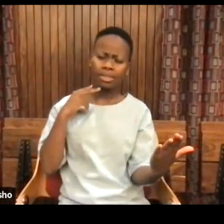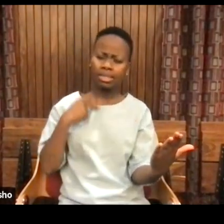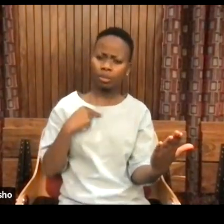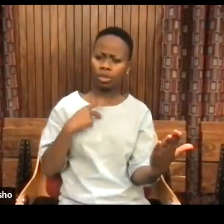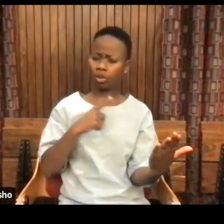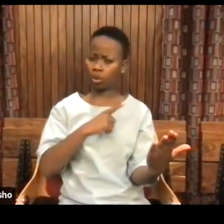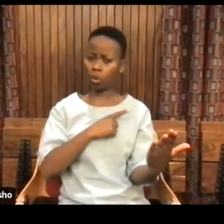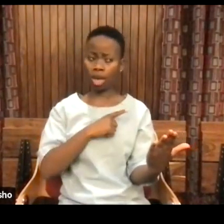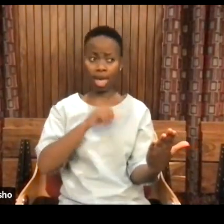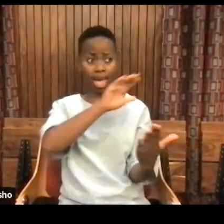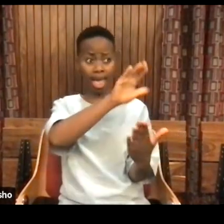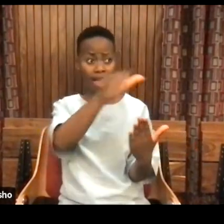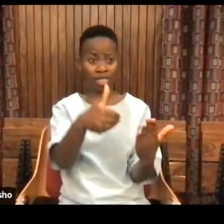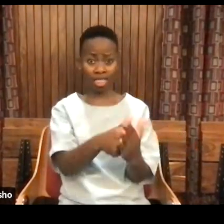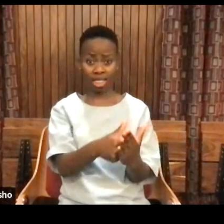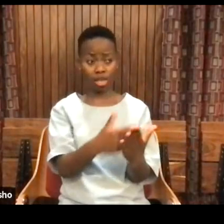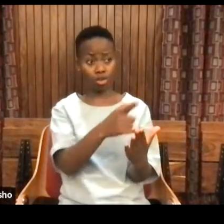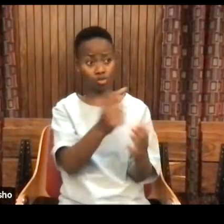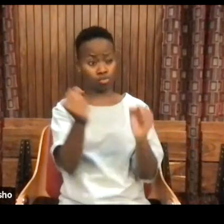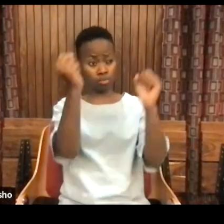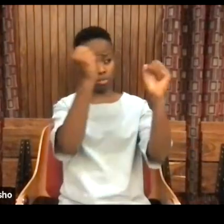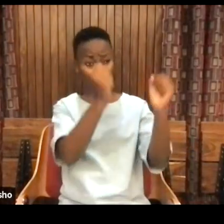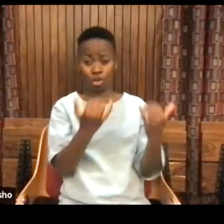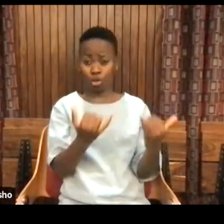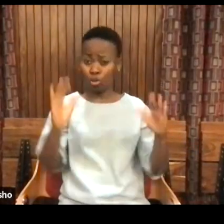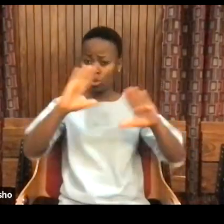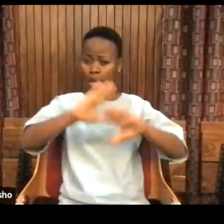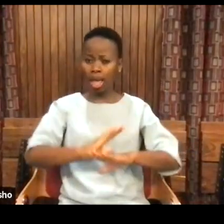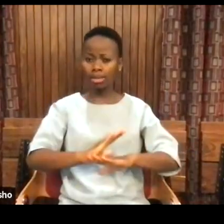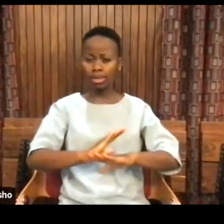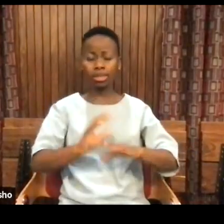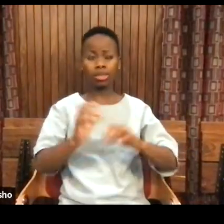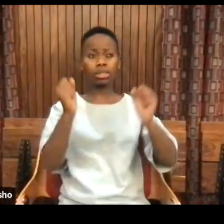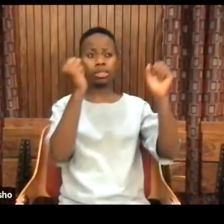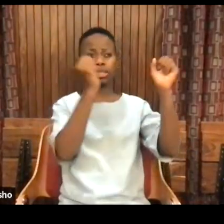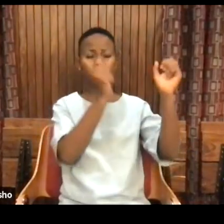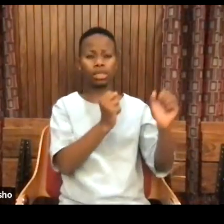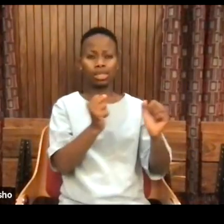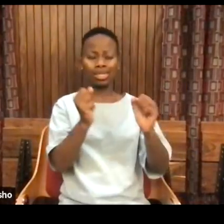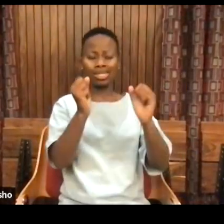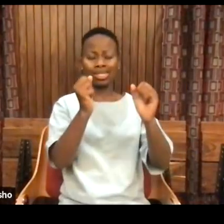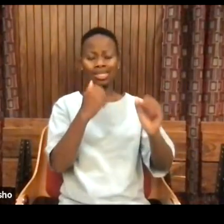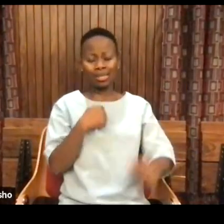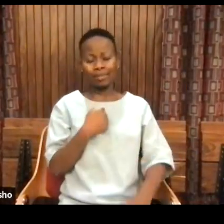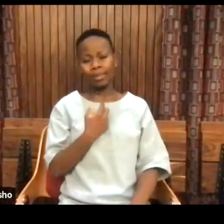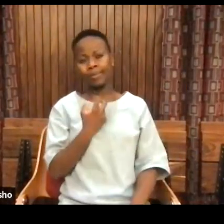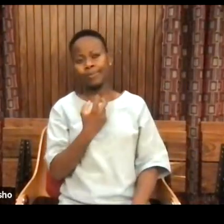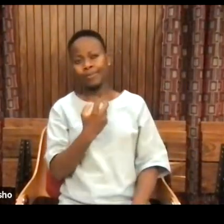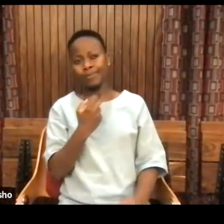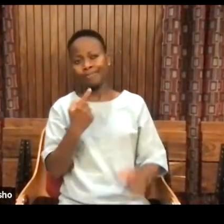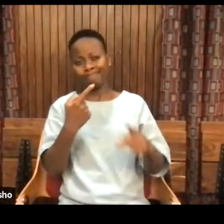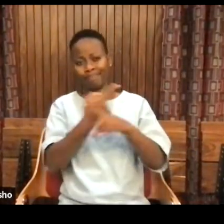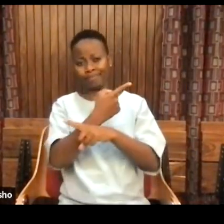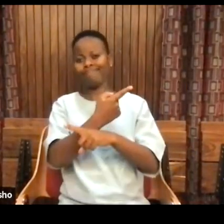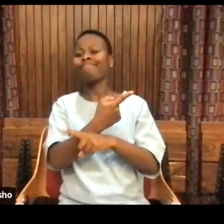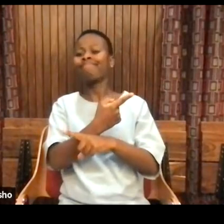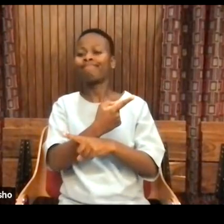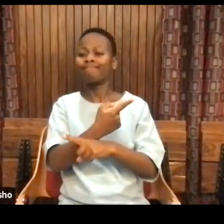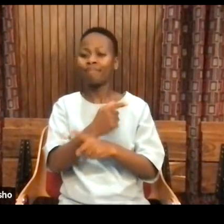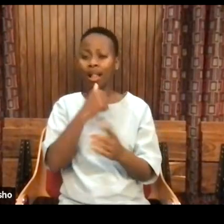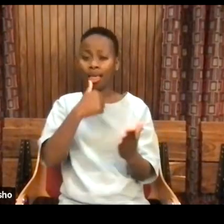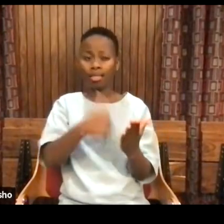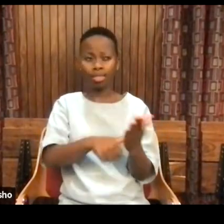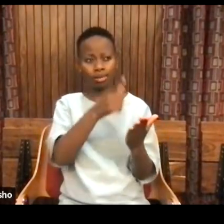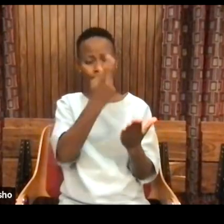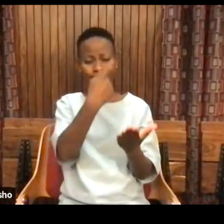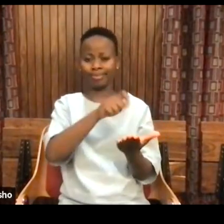everything that you said tonight, it was in contradiction to signing that letter.